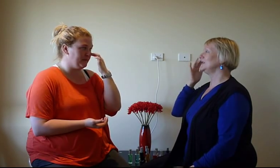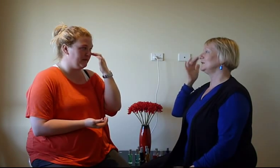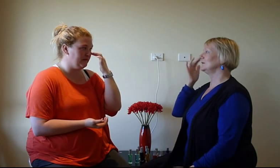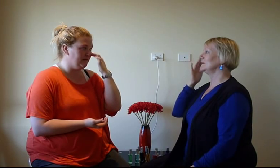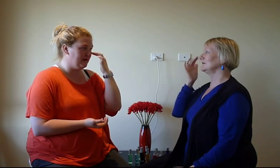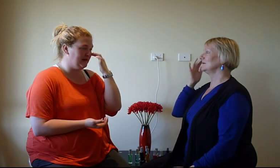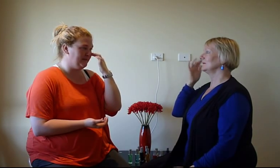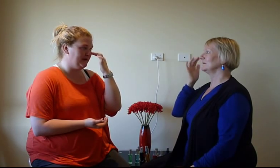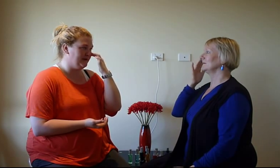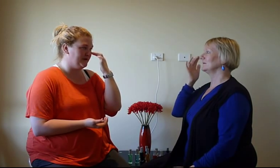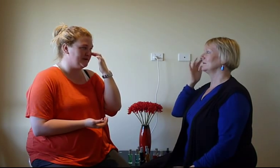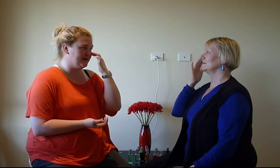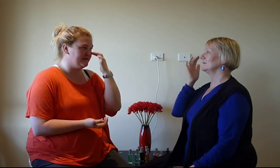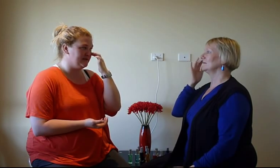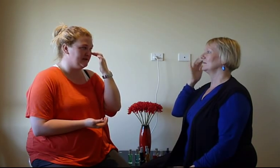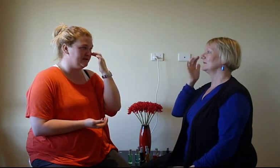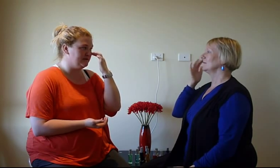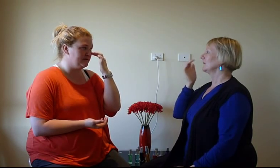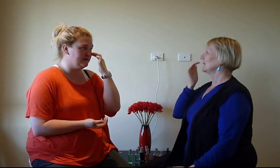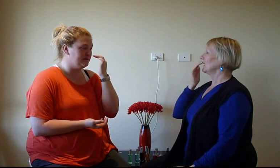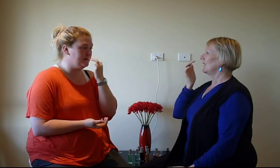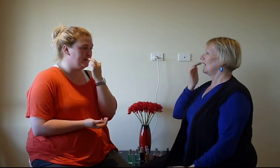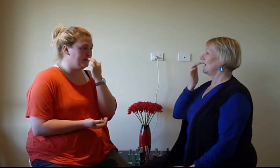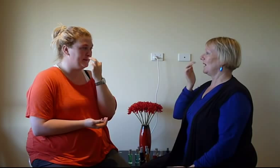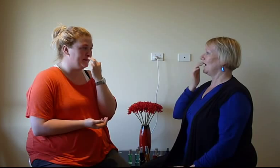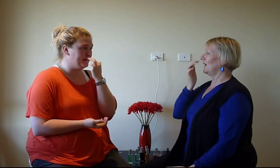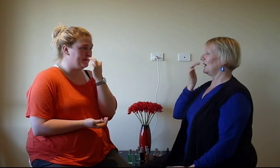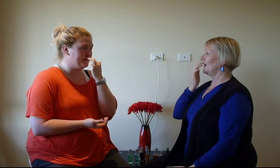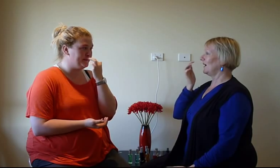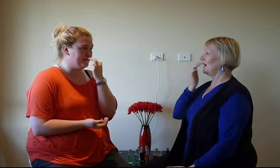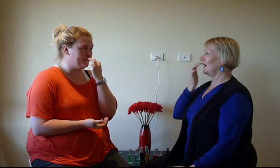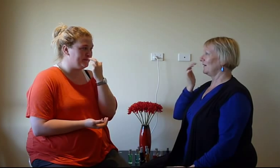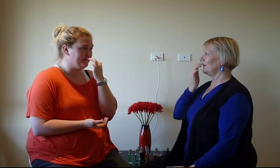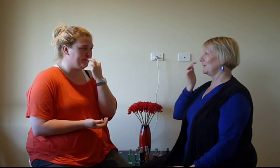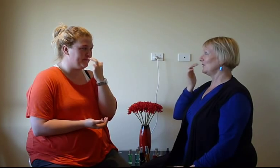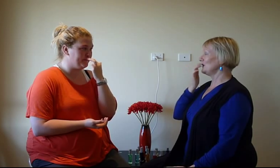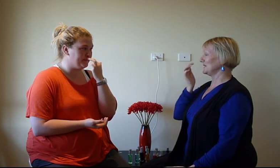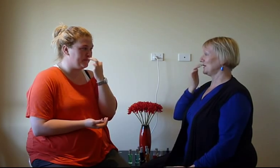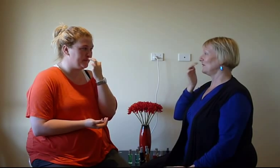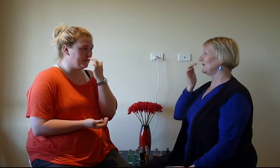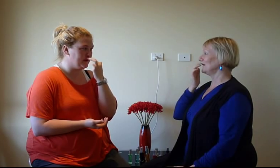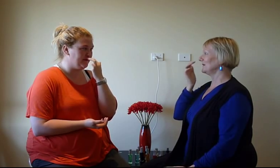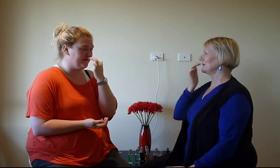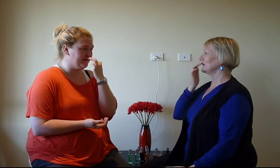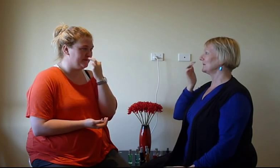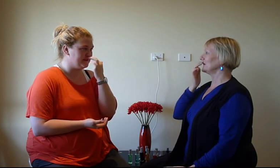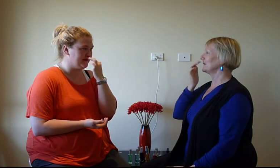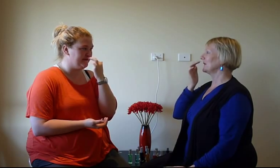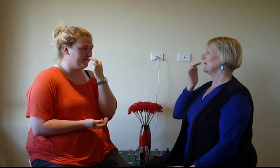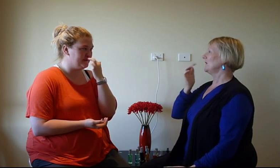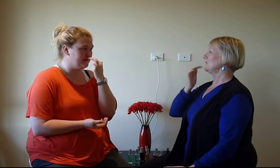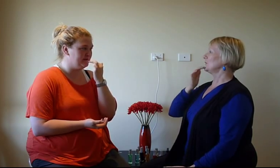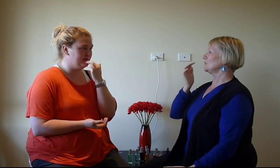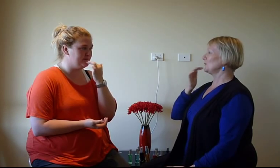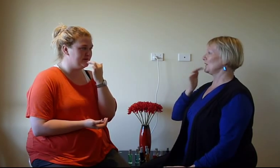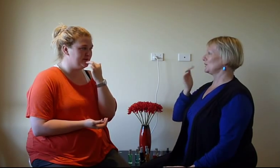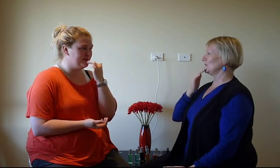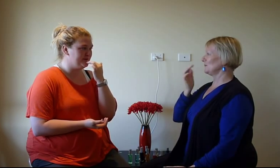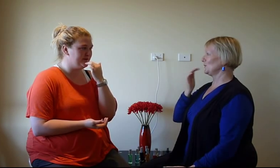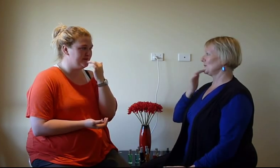heal. And I forgive myself. For all the pressure I put on